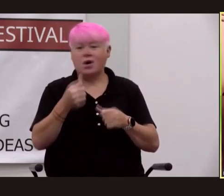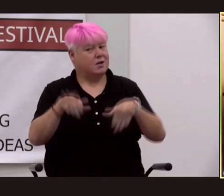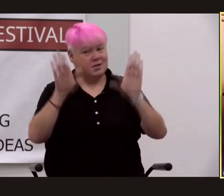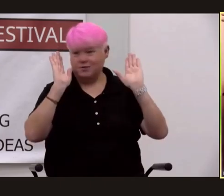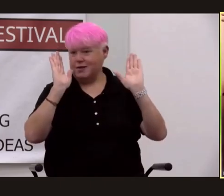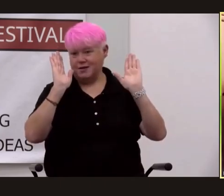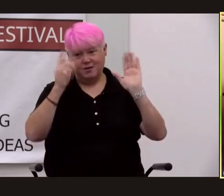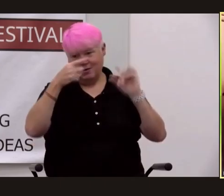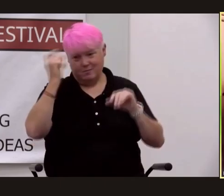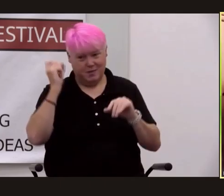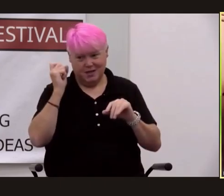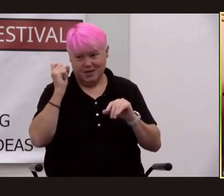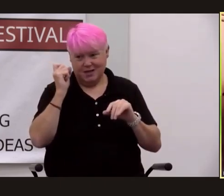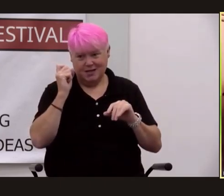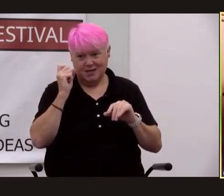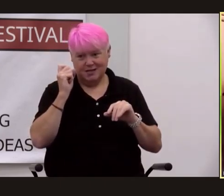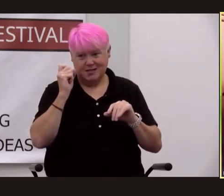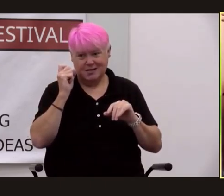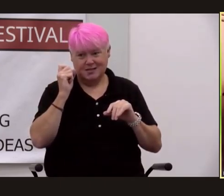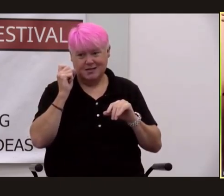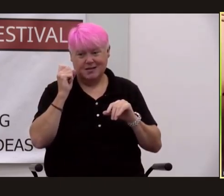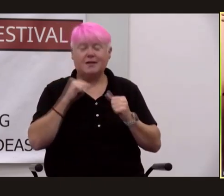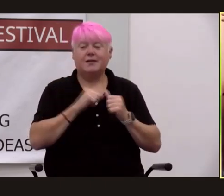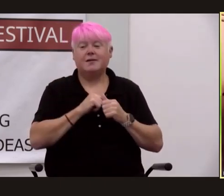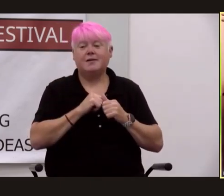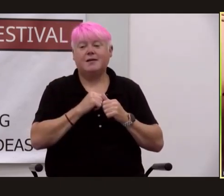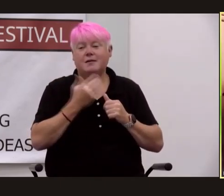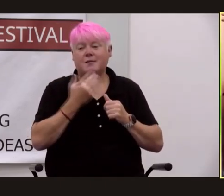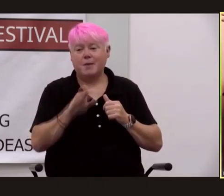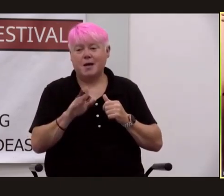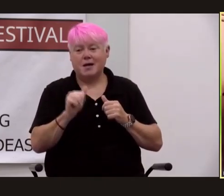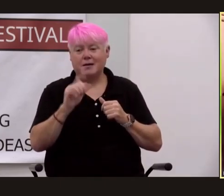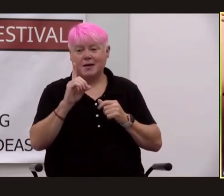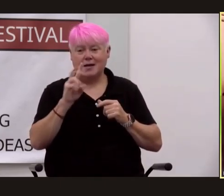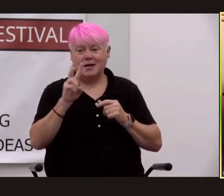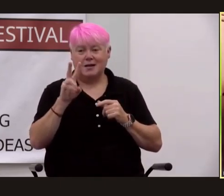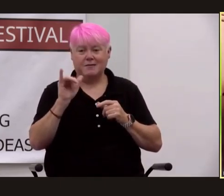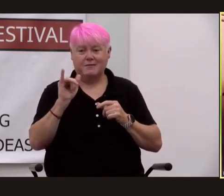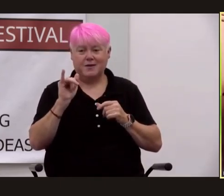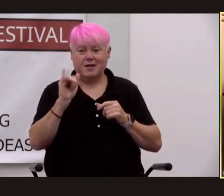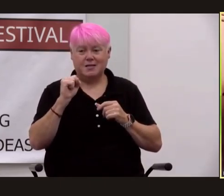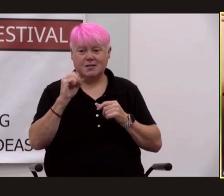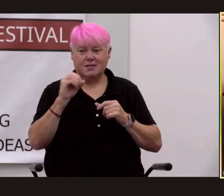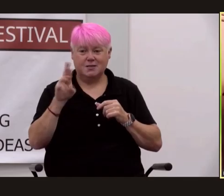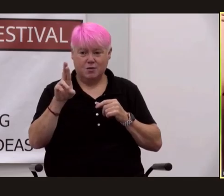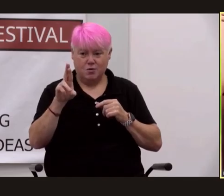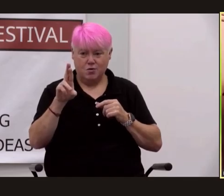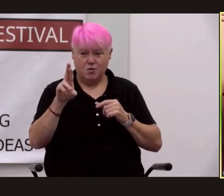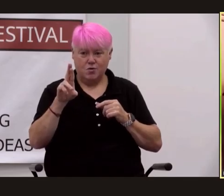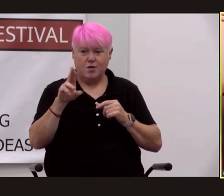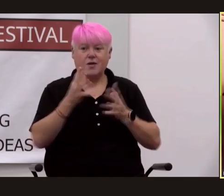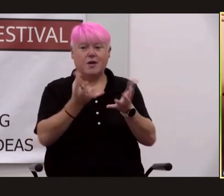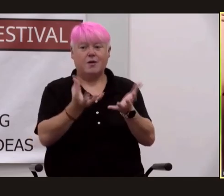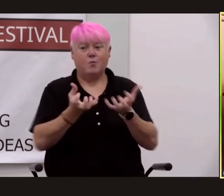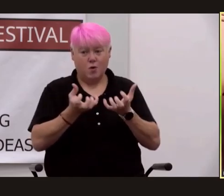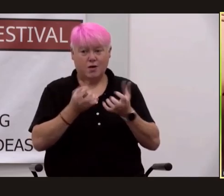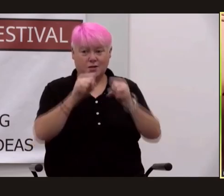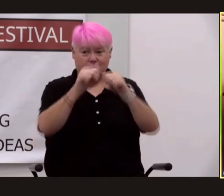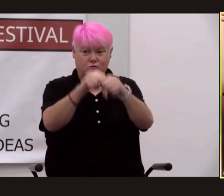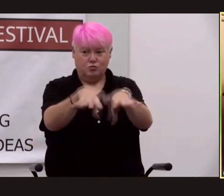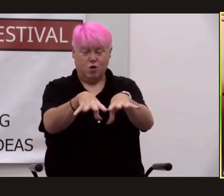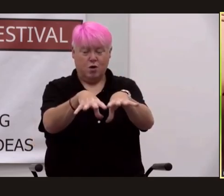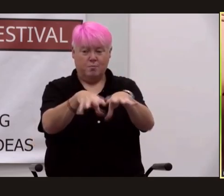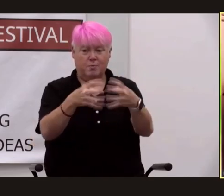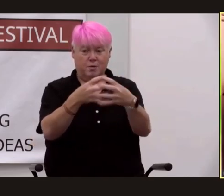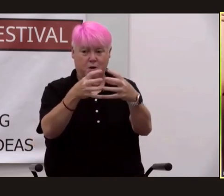were and i use this term very advisedly hell bent on dropping not one but two